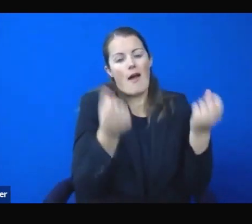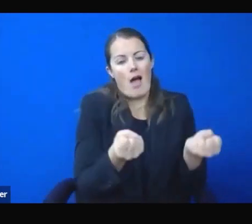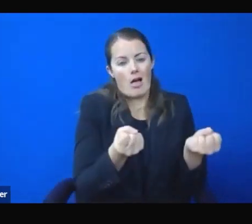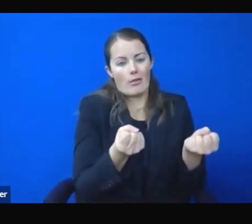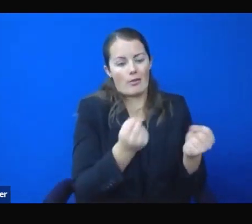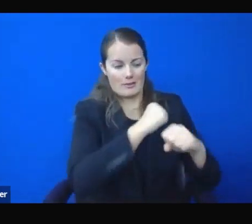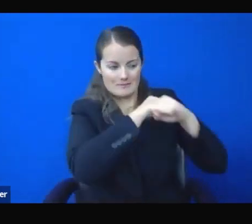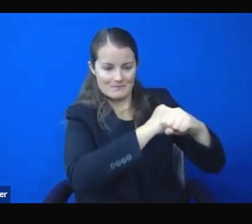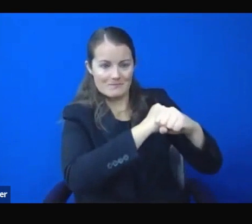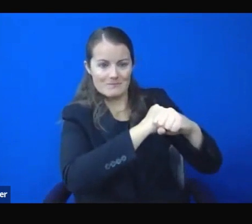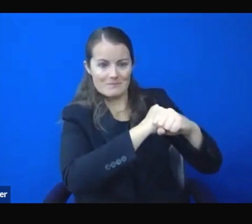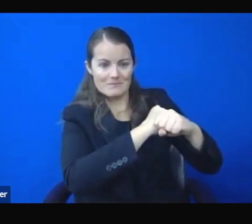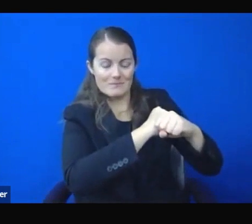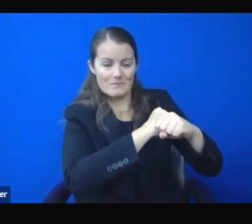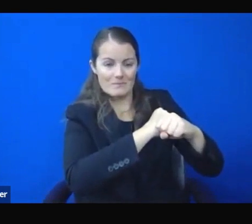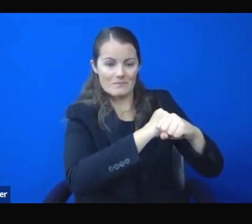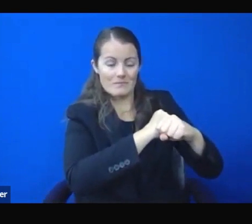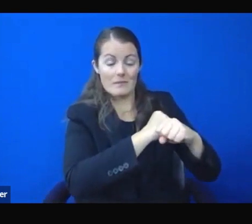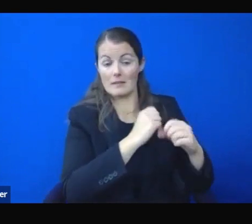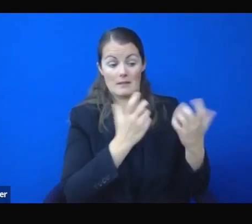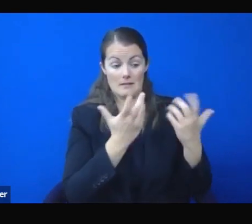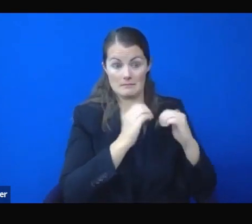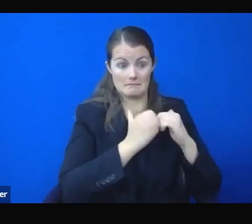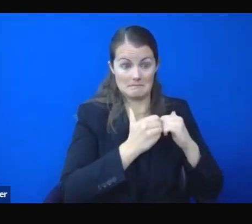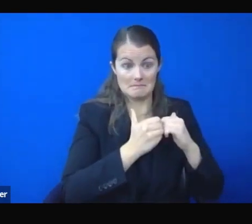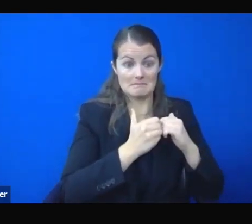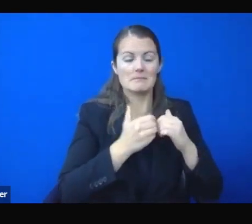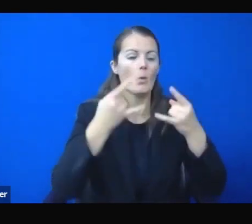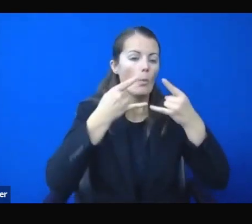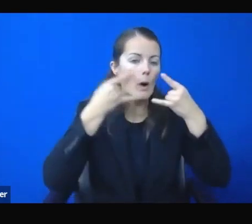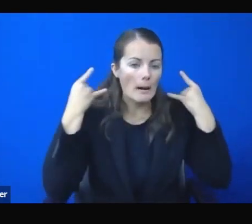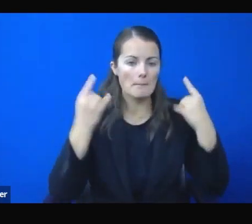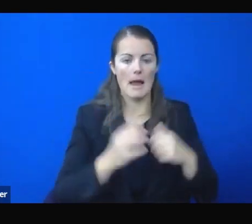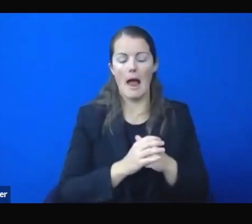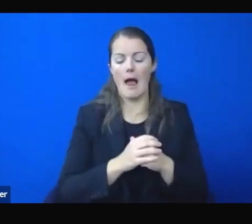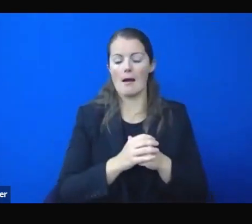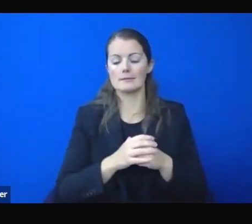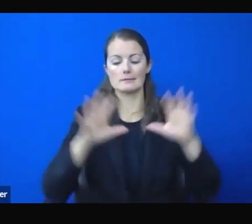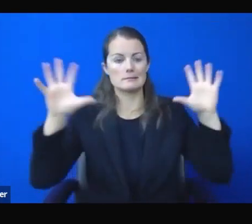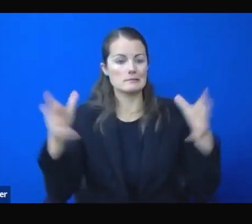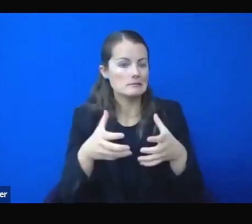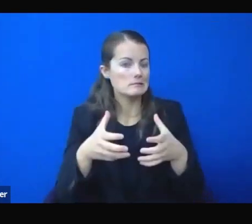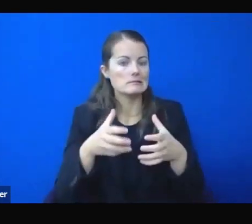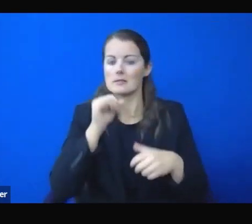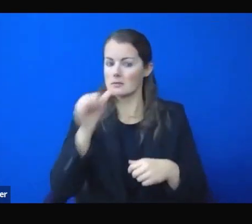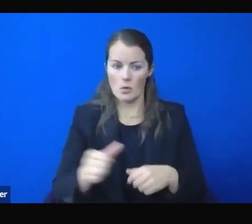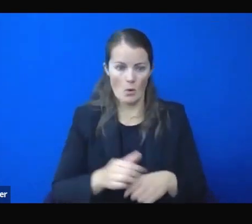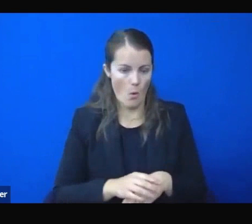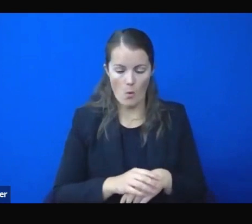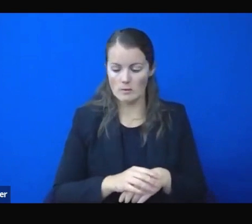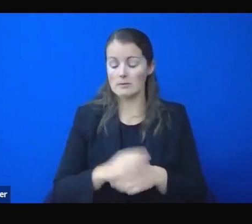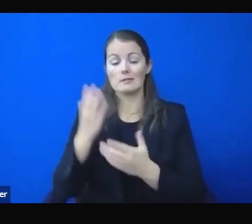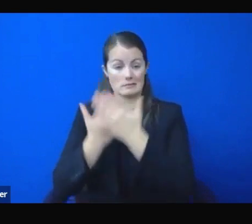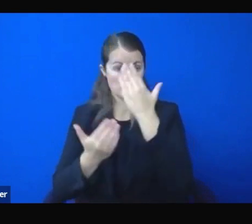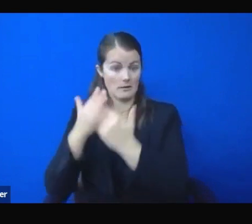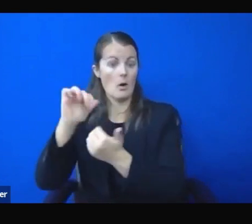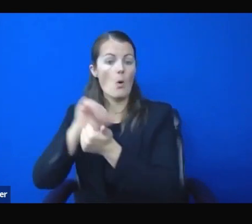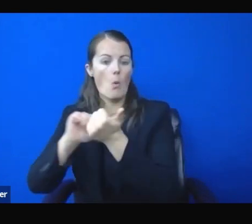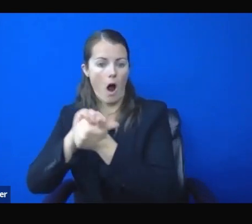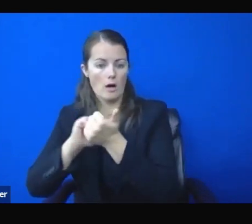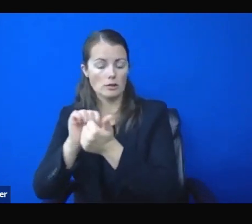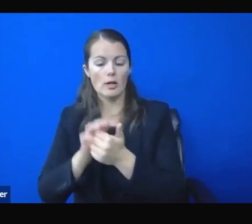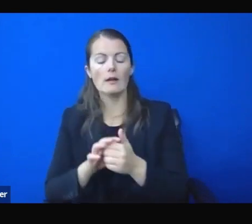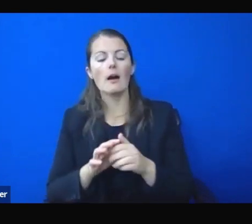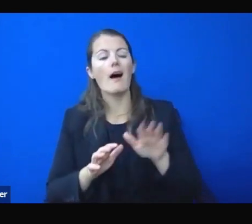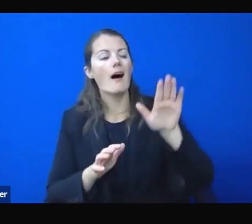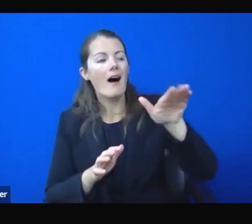by wearing the mask, by avoiding large gatherings, by washing your hands. And to say, look, this year we're not going to be able to get